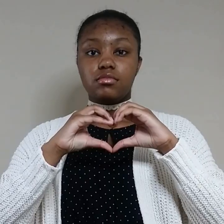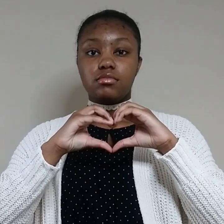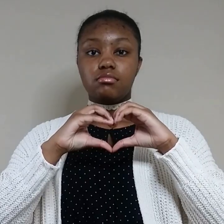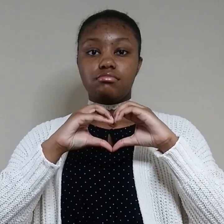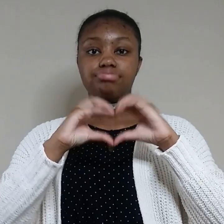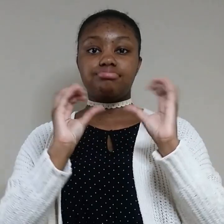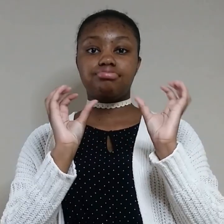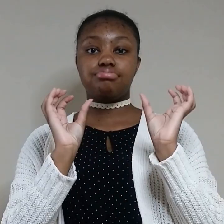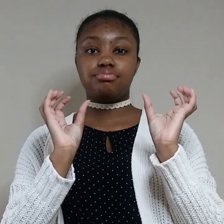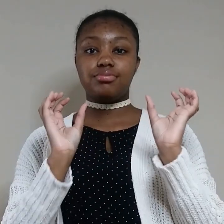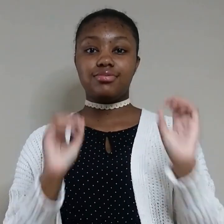Bye